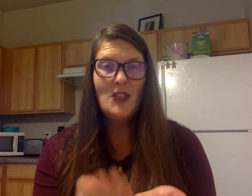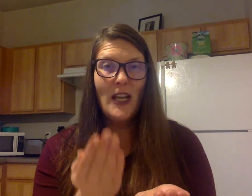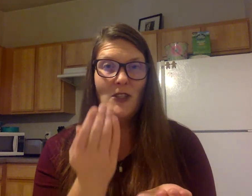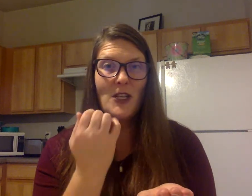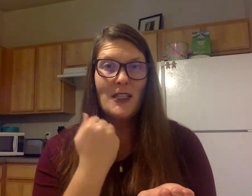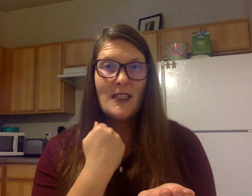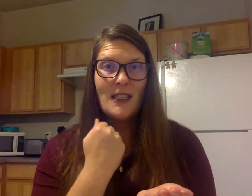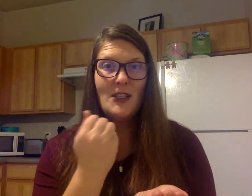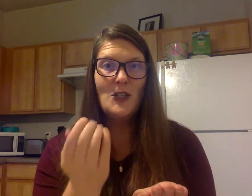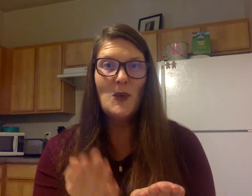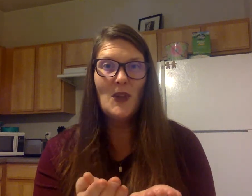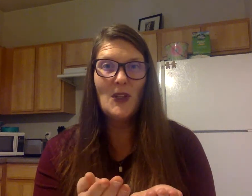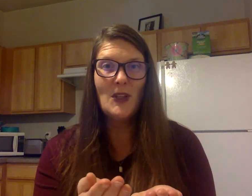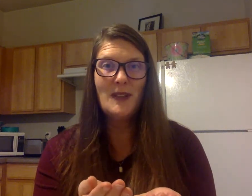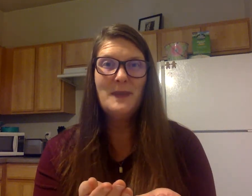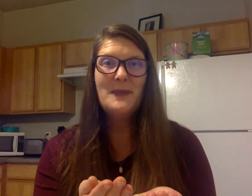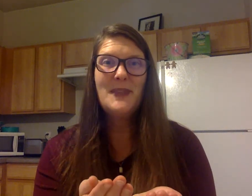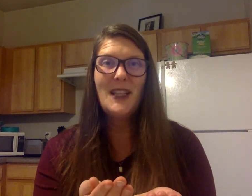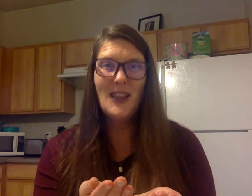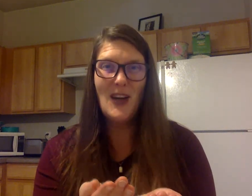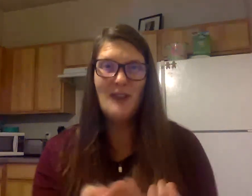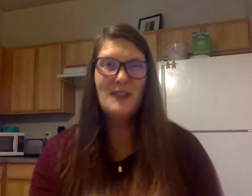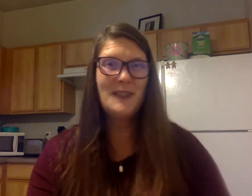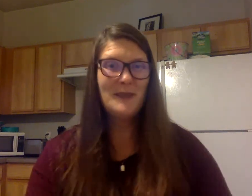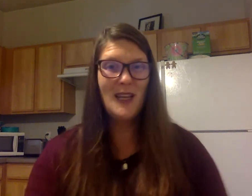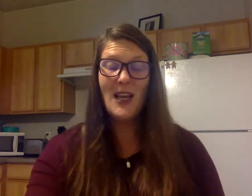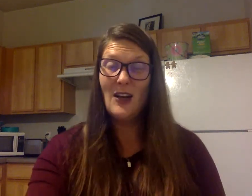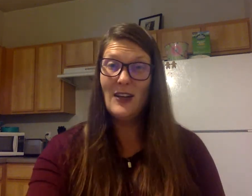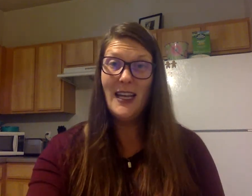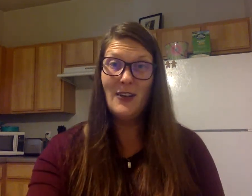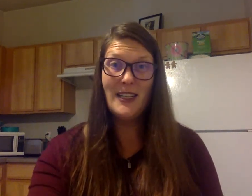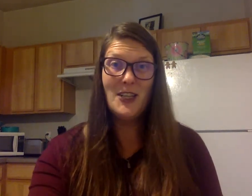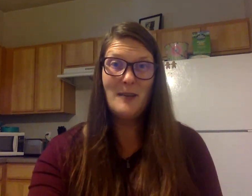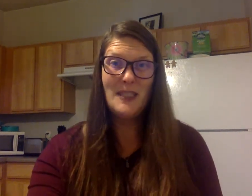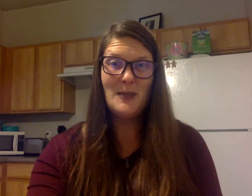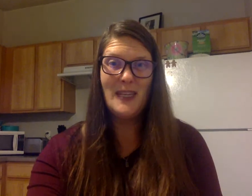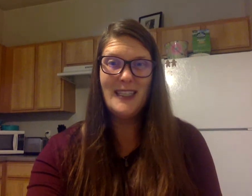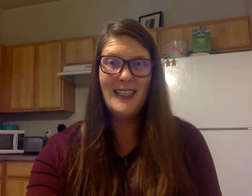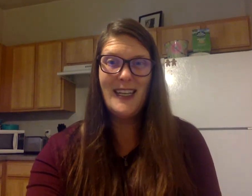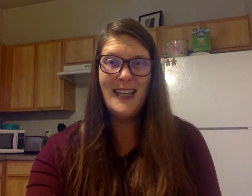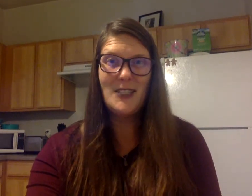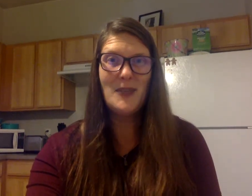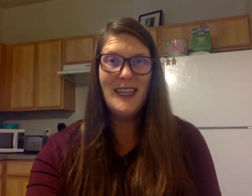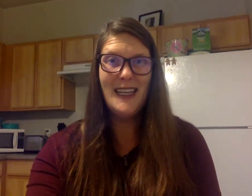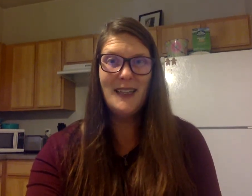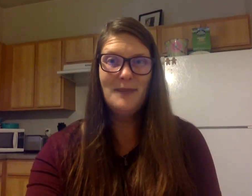Change s to l, loft. All right. Great job this week. See you next week. week.